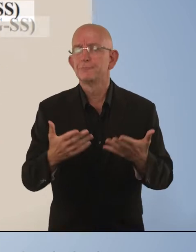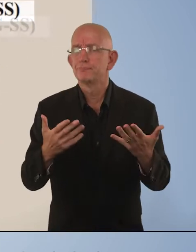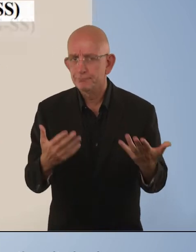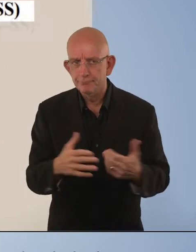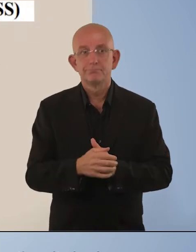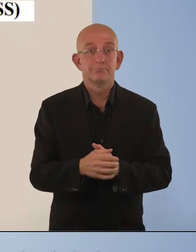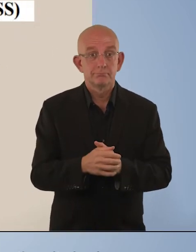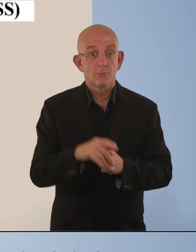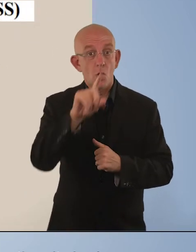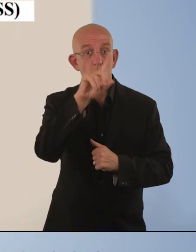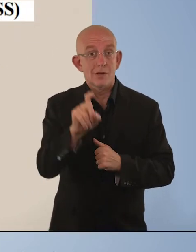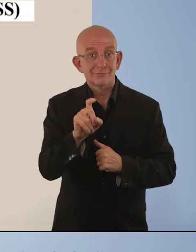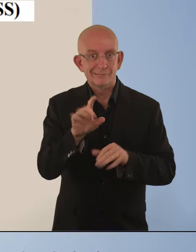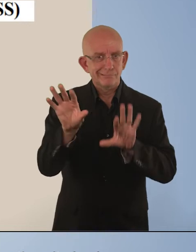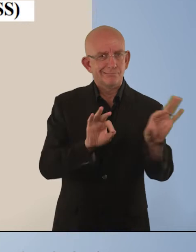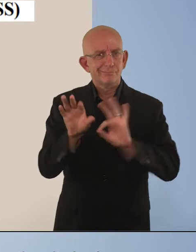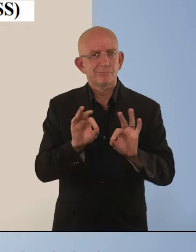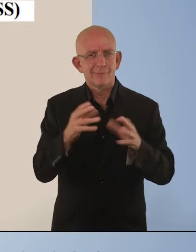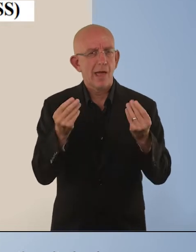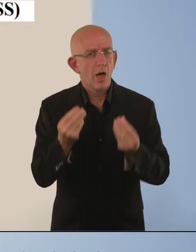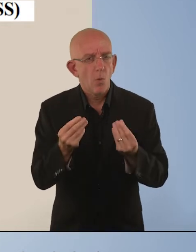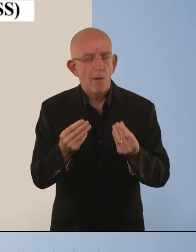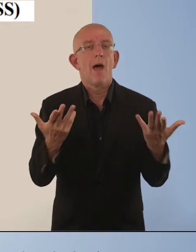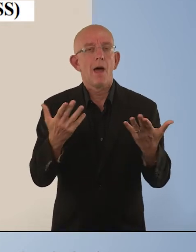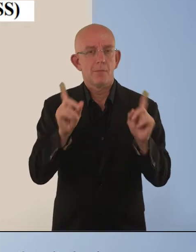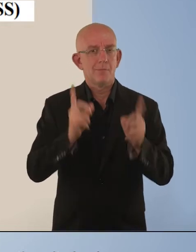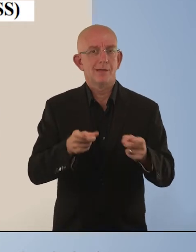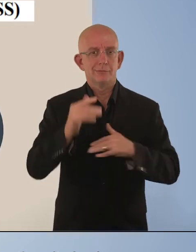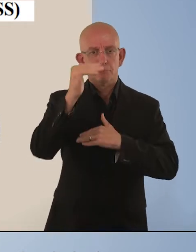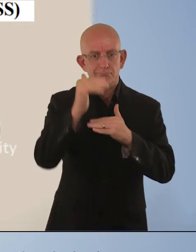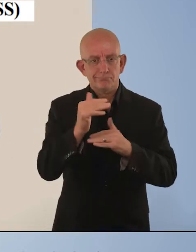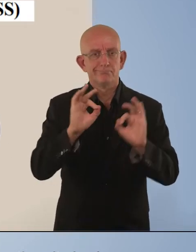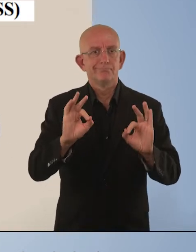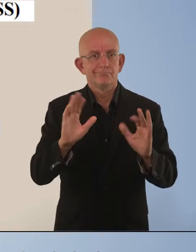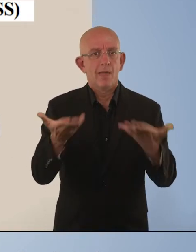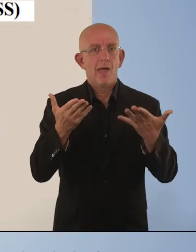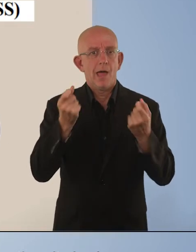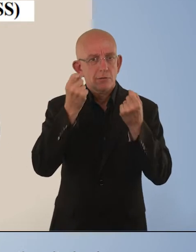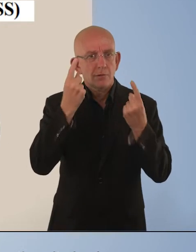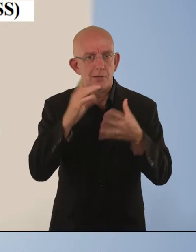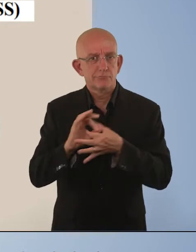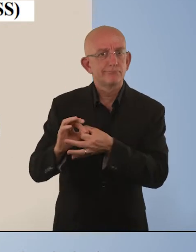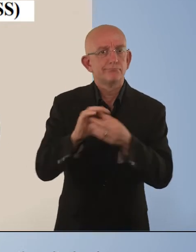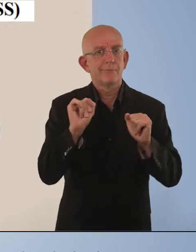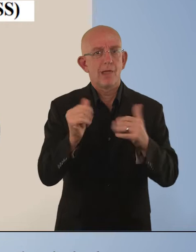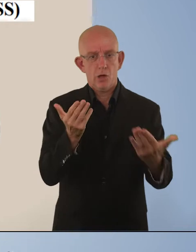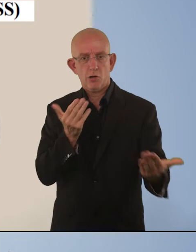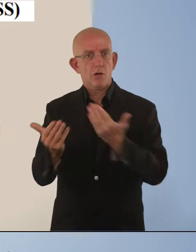Question domains were selected using the criteria of simplicity, brevity, universality, and comparability.